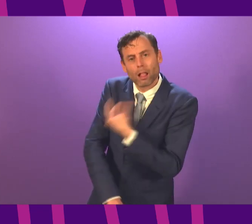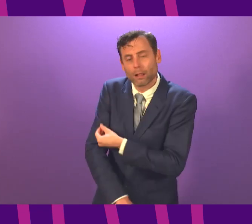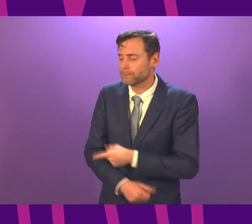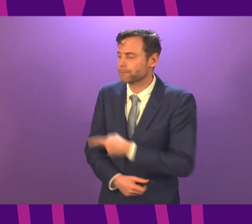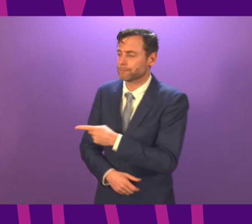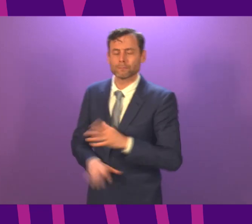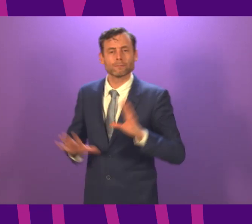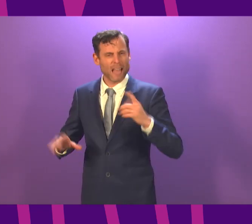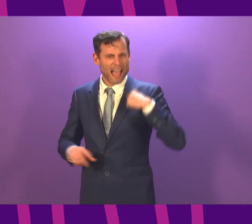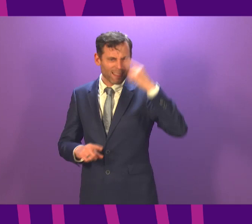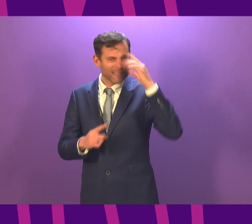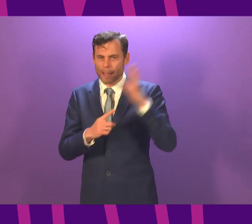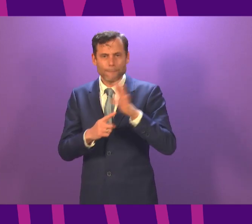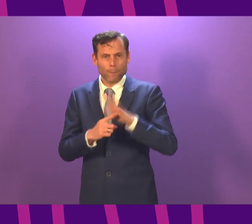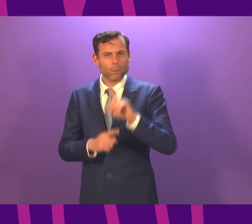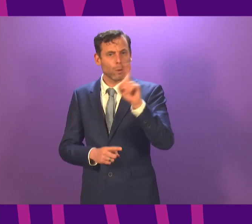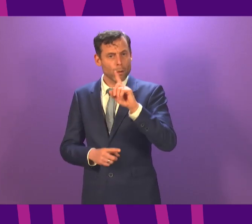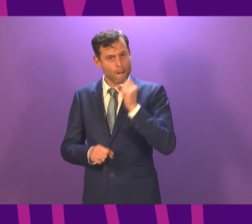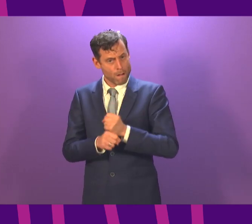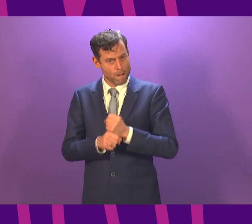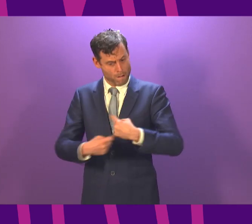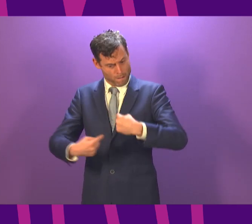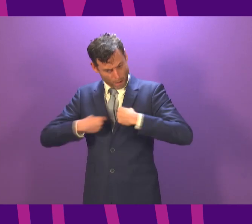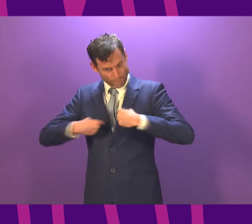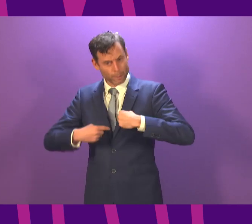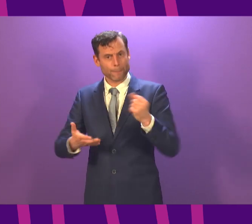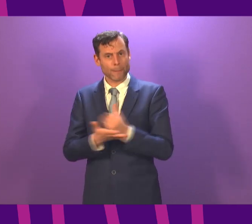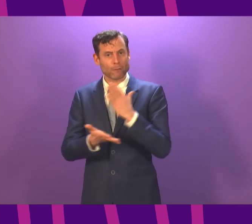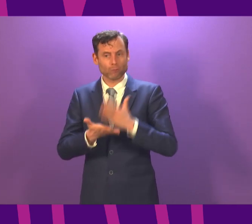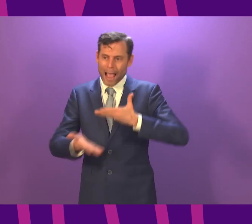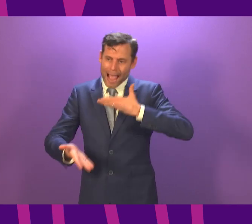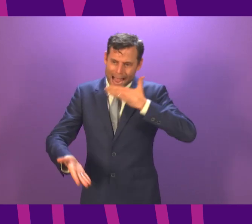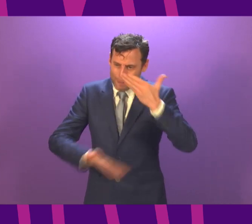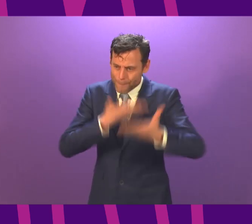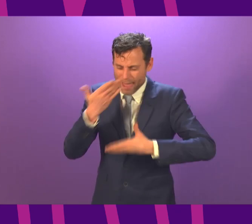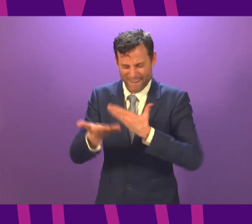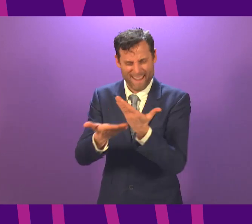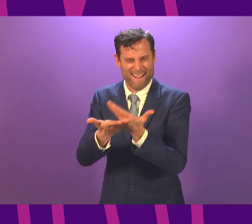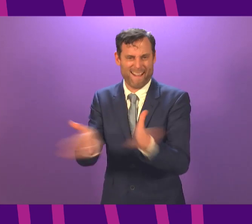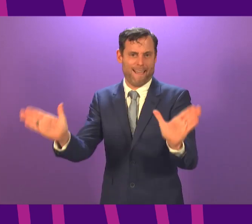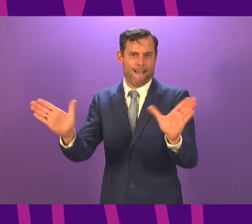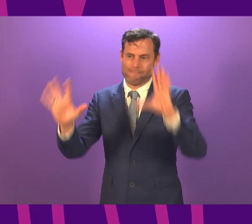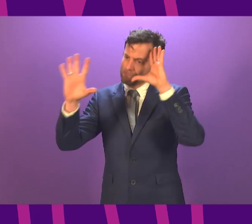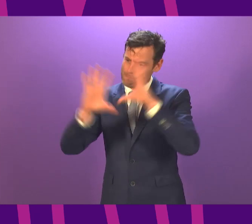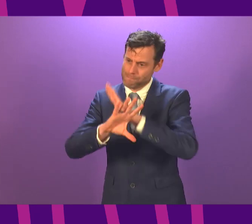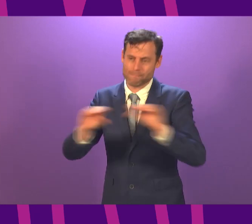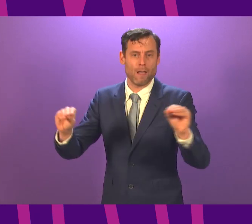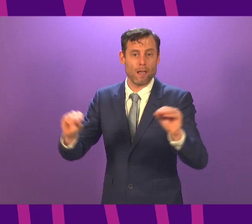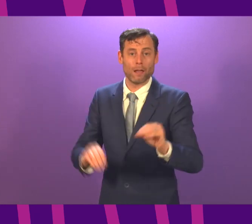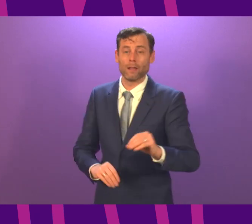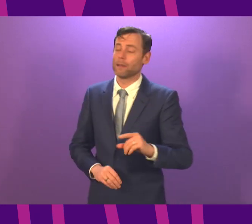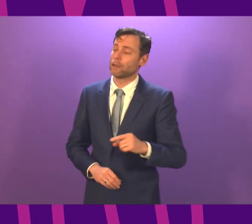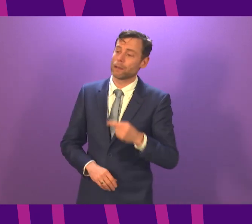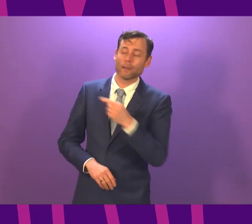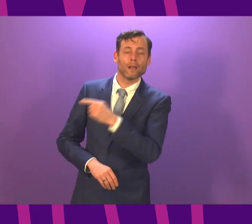consistent messaging is important, I must admit. As an aside, I have struggled week to week to know what Richard Leonard is actually expecting